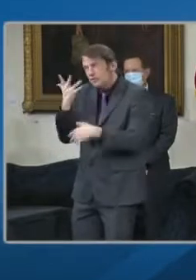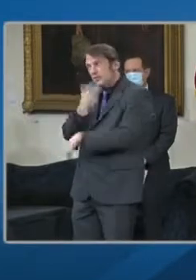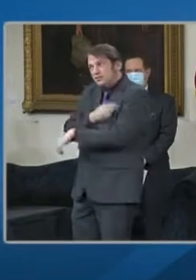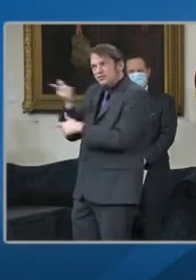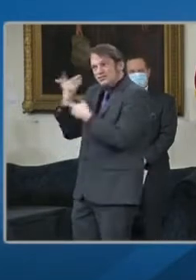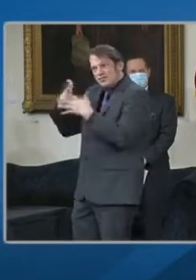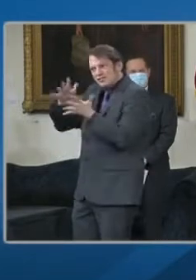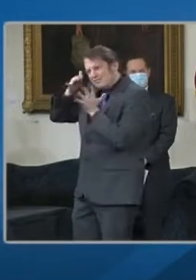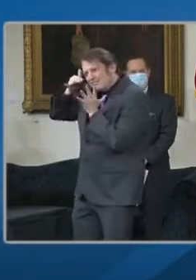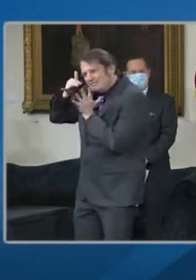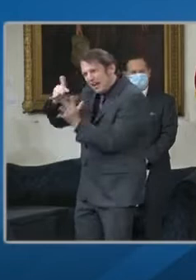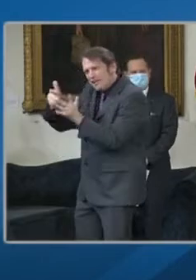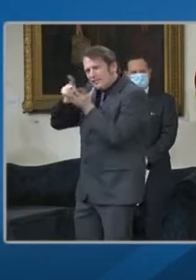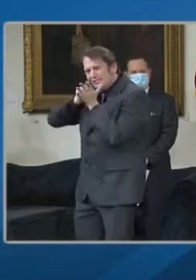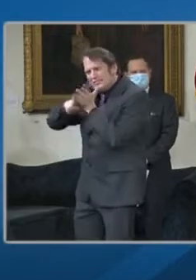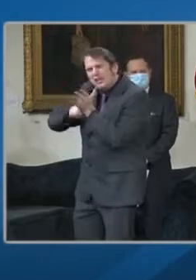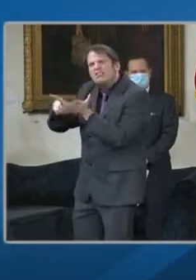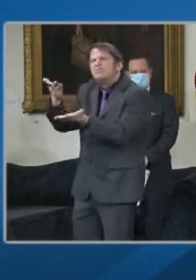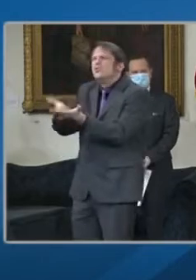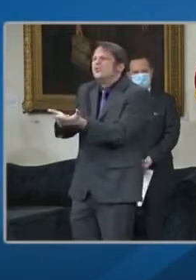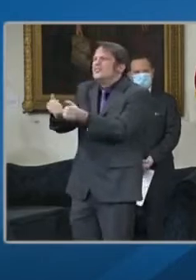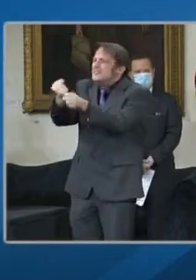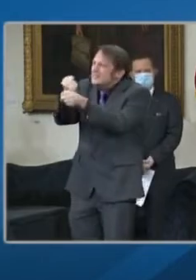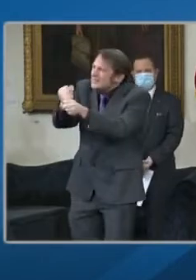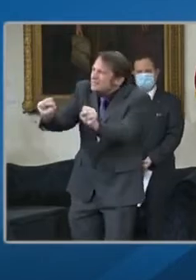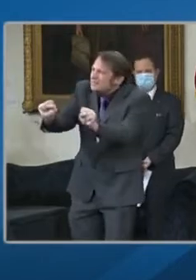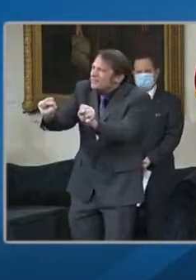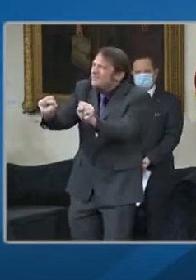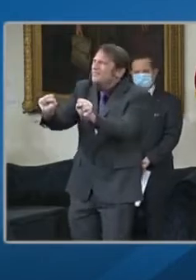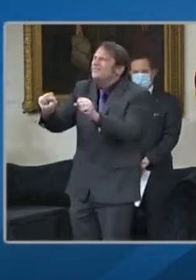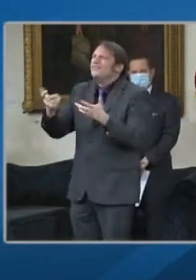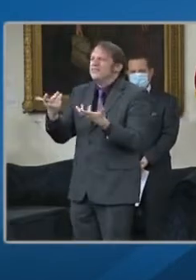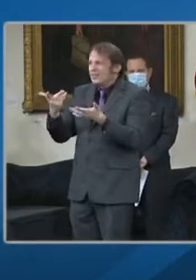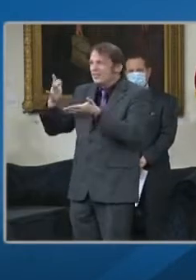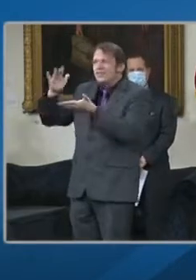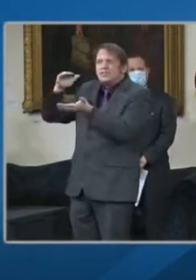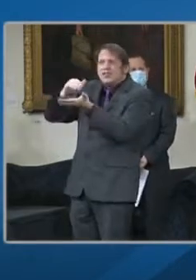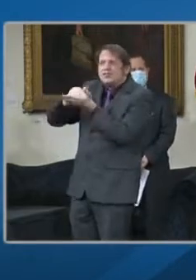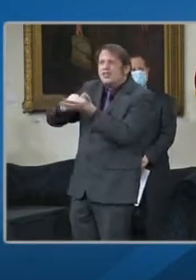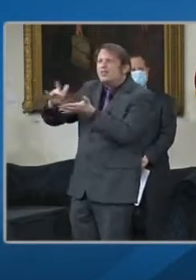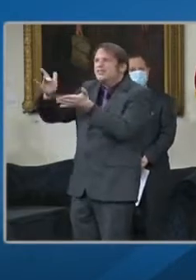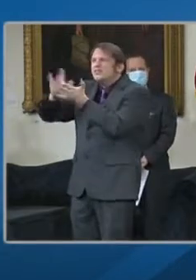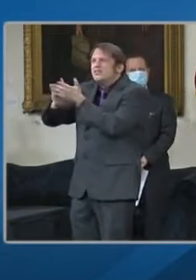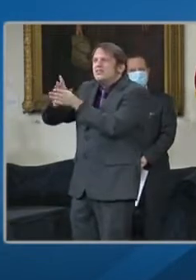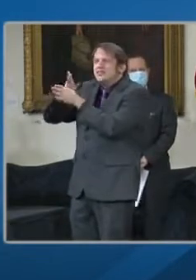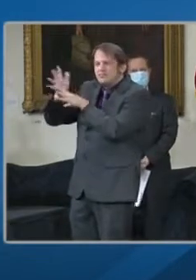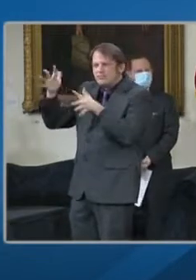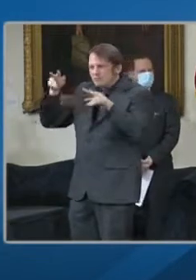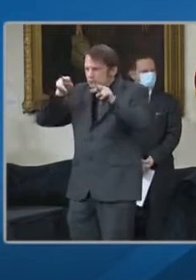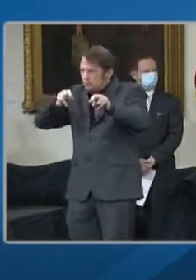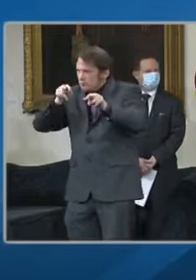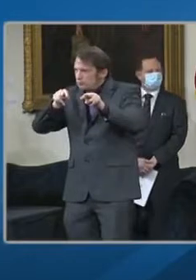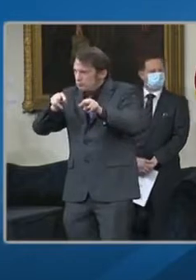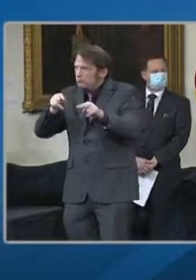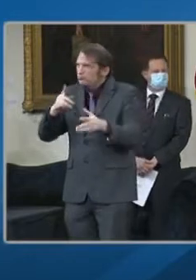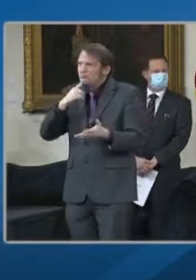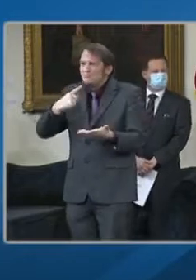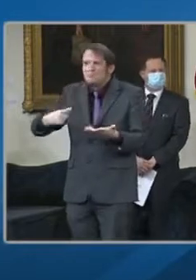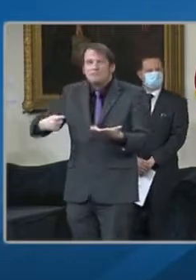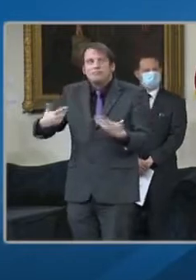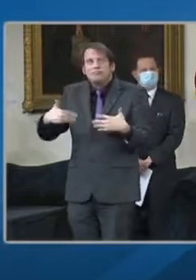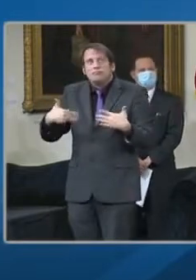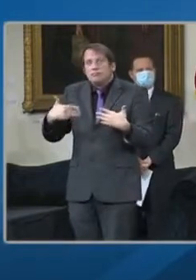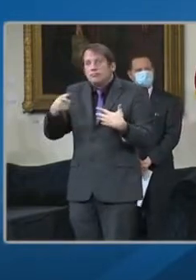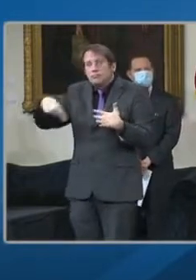They're administered under medical supervision. And getting vaccinated is absolutely vital to stopping the spread of